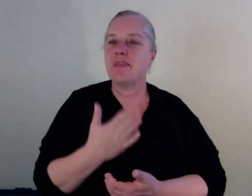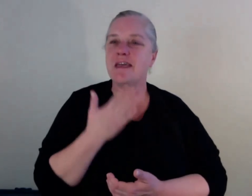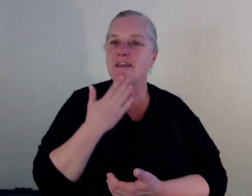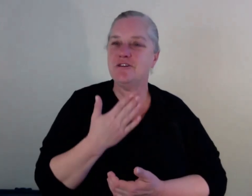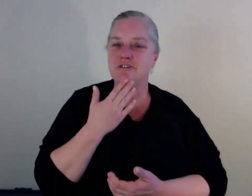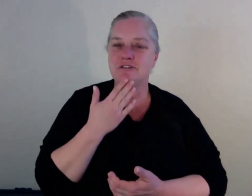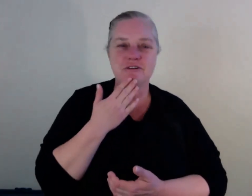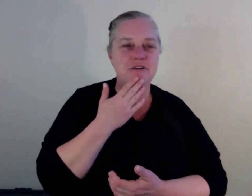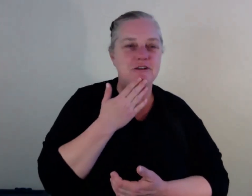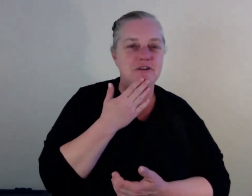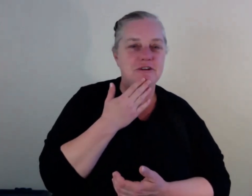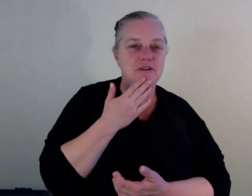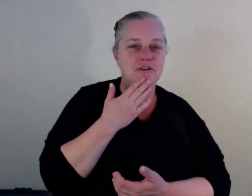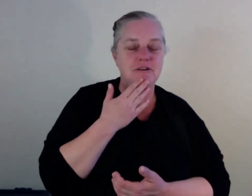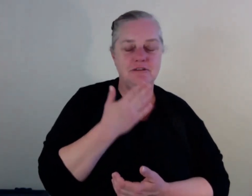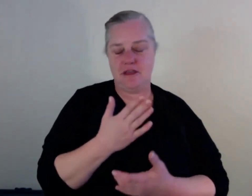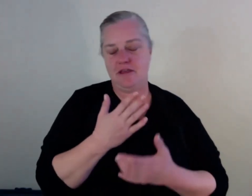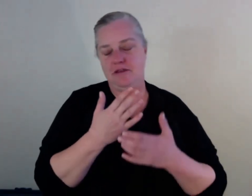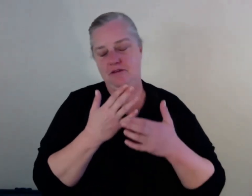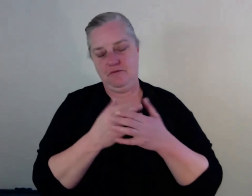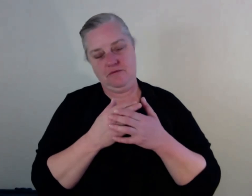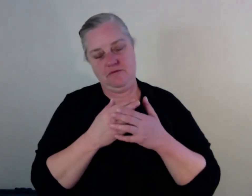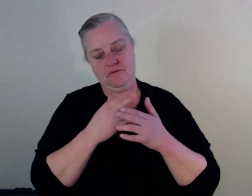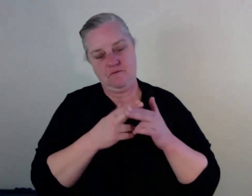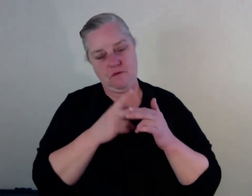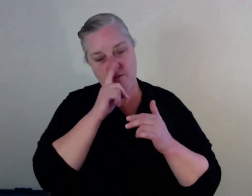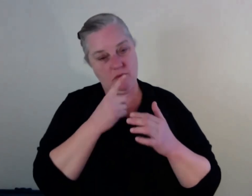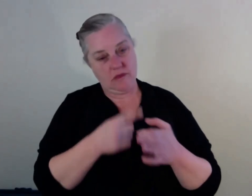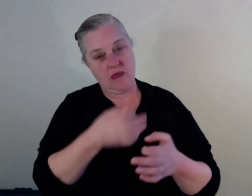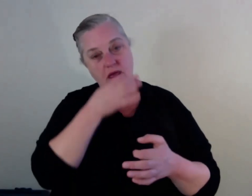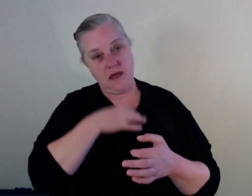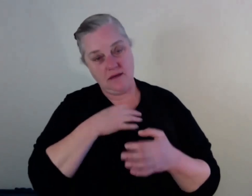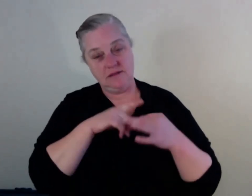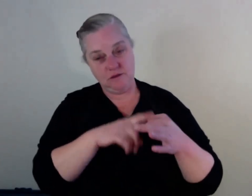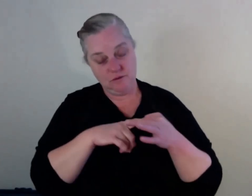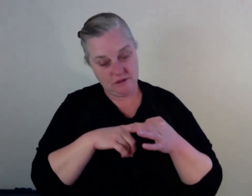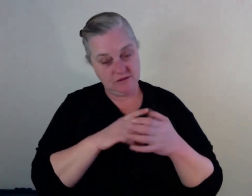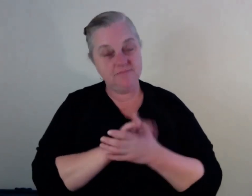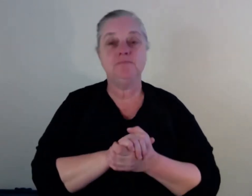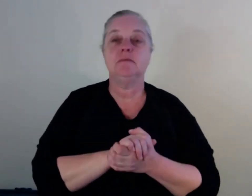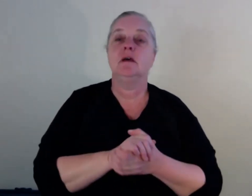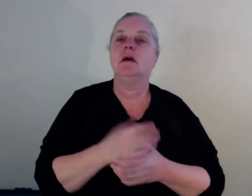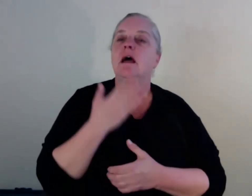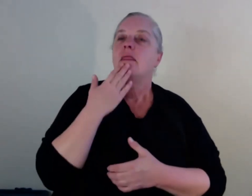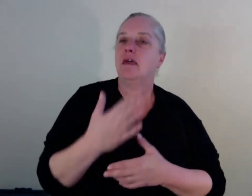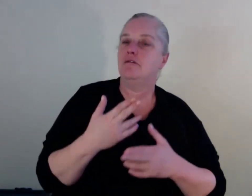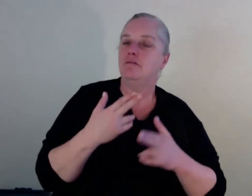sorry, we couldn't get to all of those. Um, I just want to say thanks everyone so much for tuning in today. Um, and